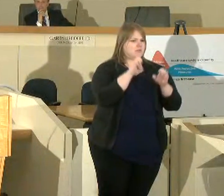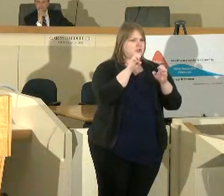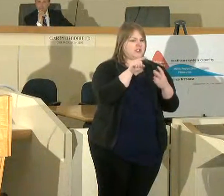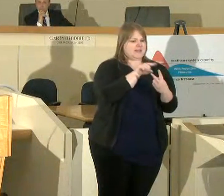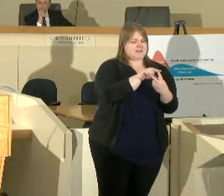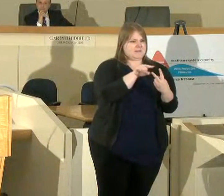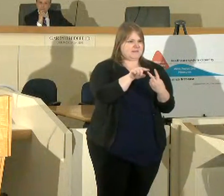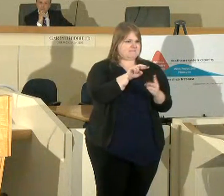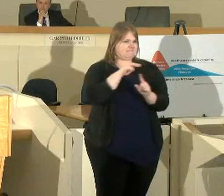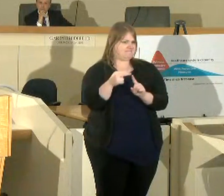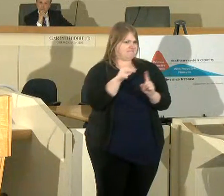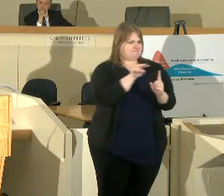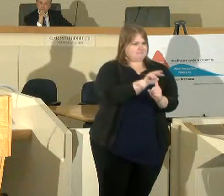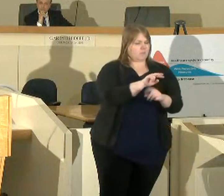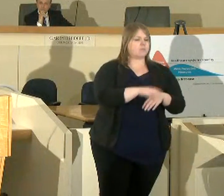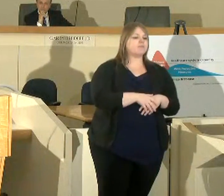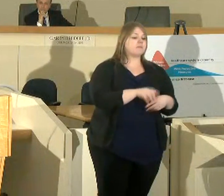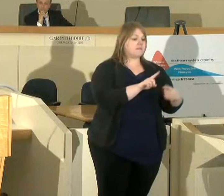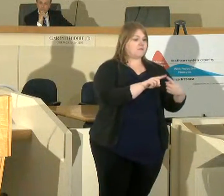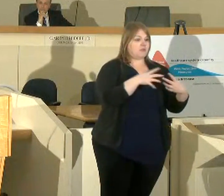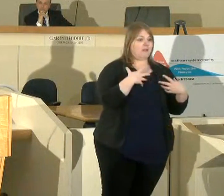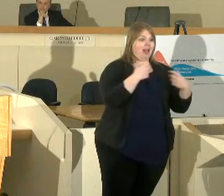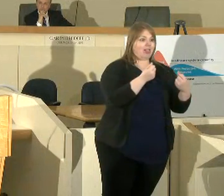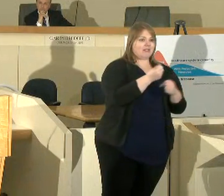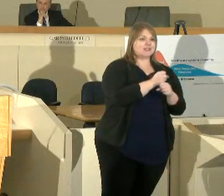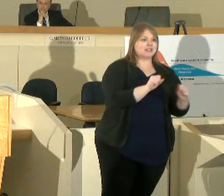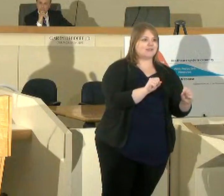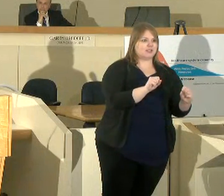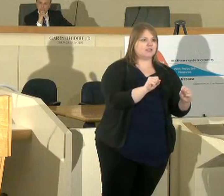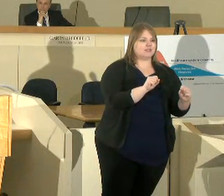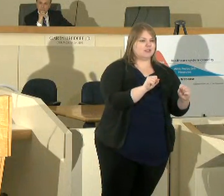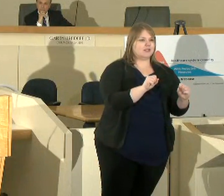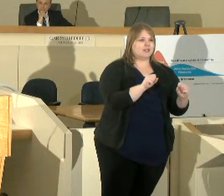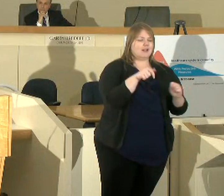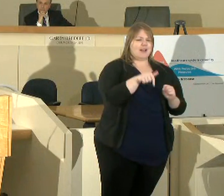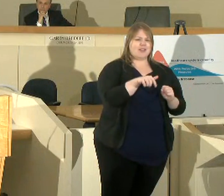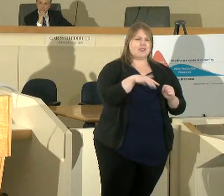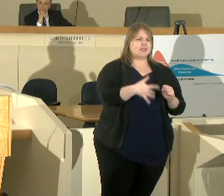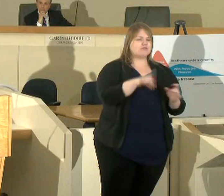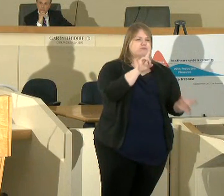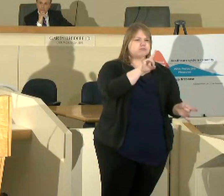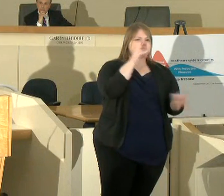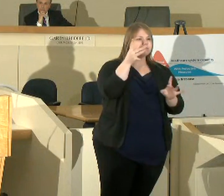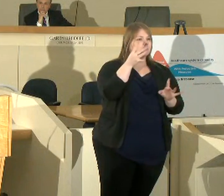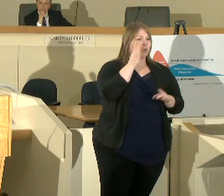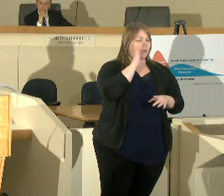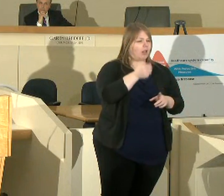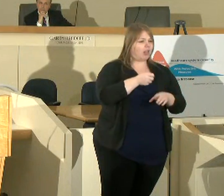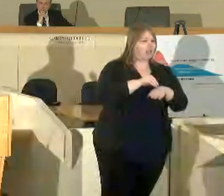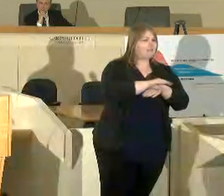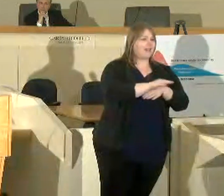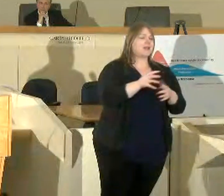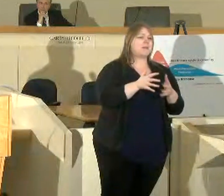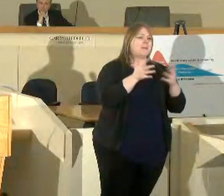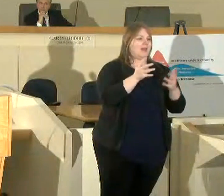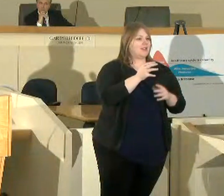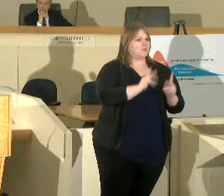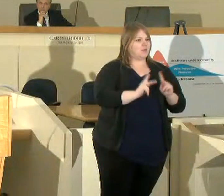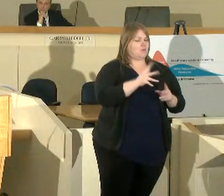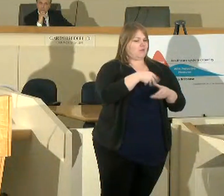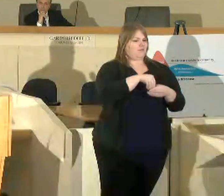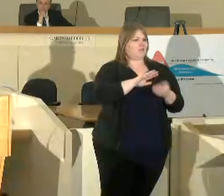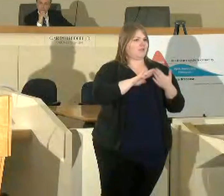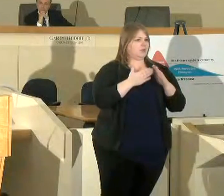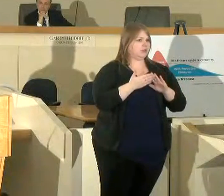if i can first the health and safety aspects that this unprecedented crisis will have on so many members of our community